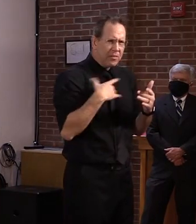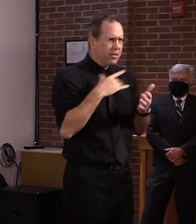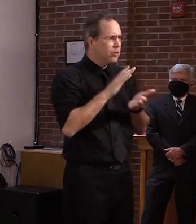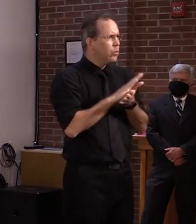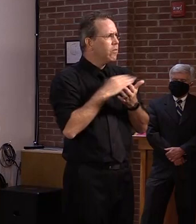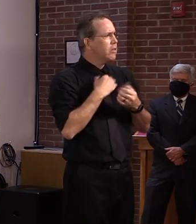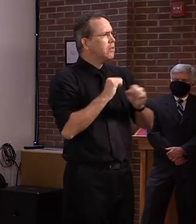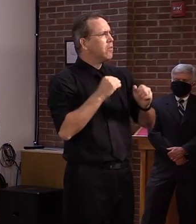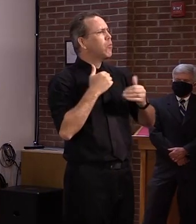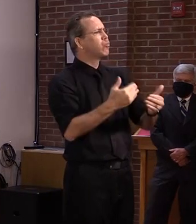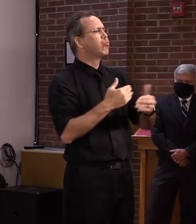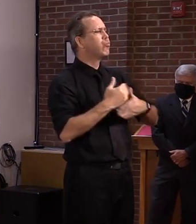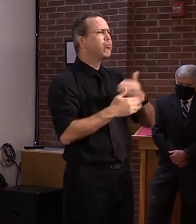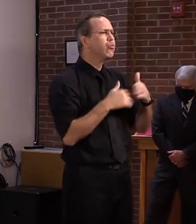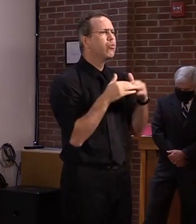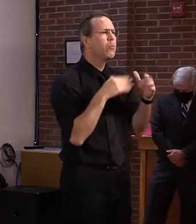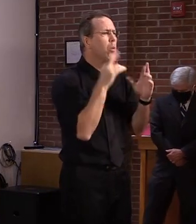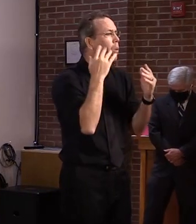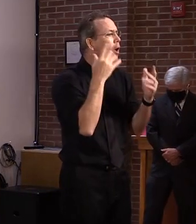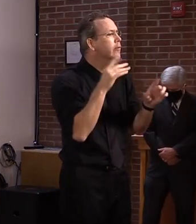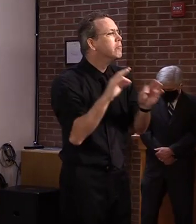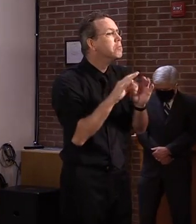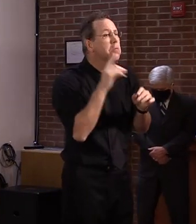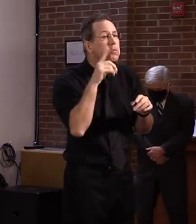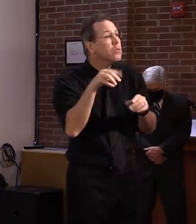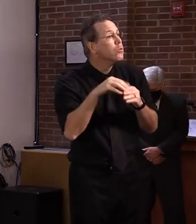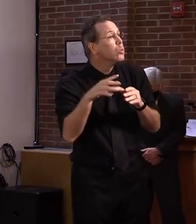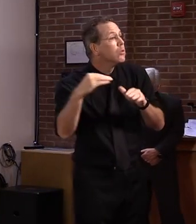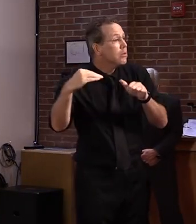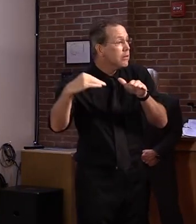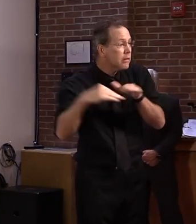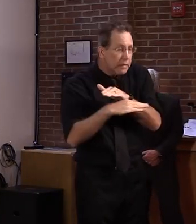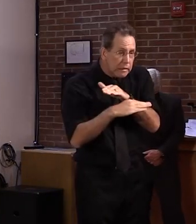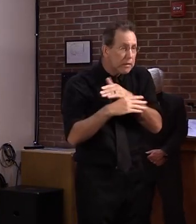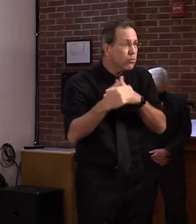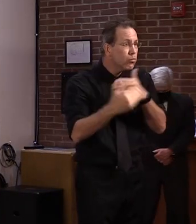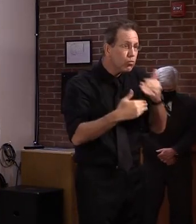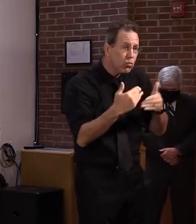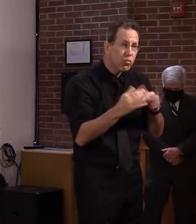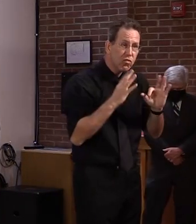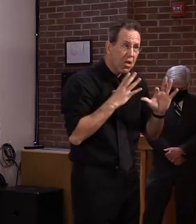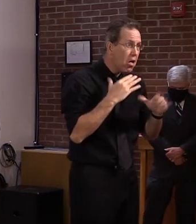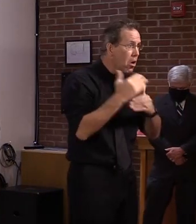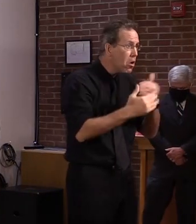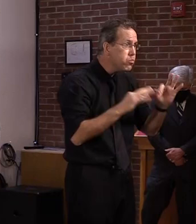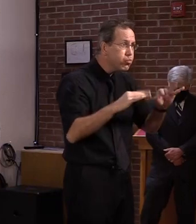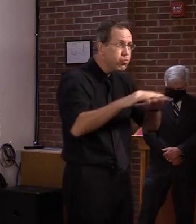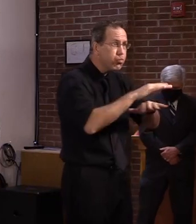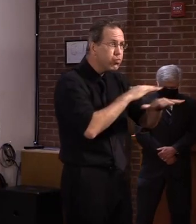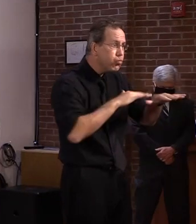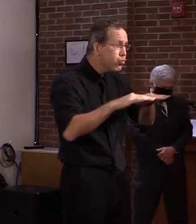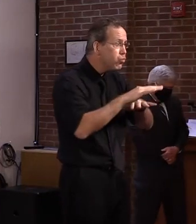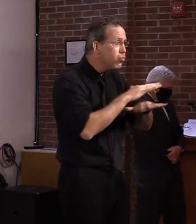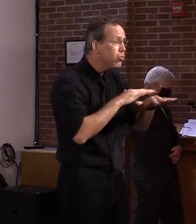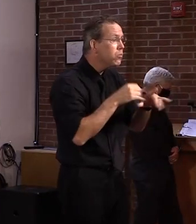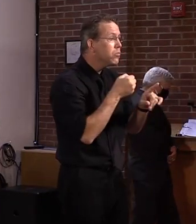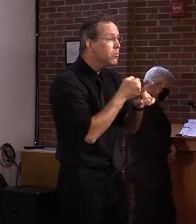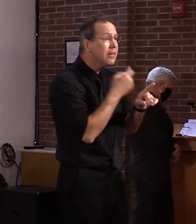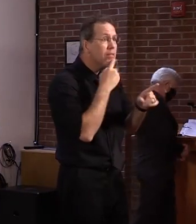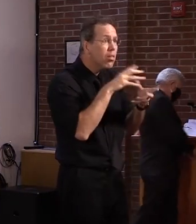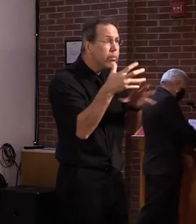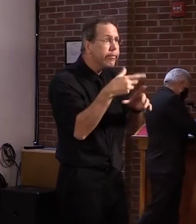kids in the building while also using and improving upon remote learning platforms will be beneficial.